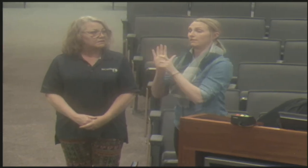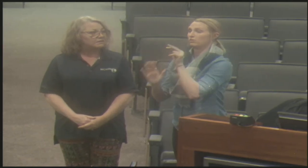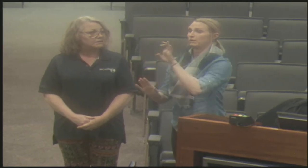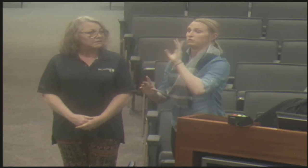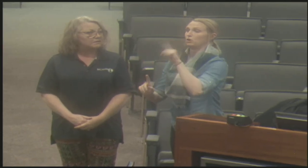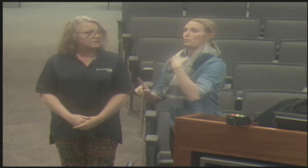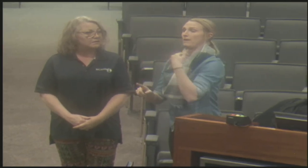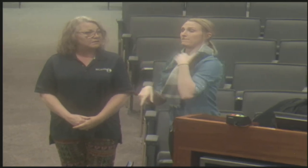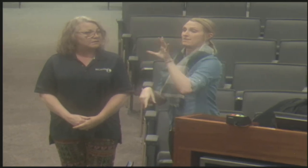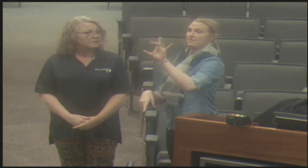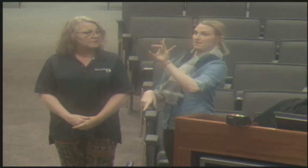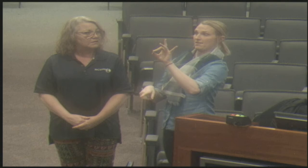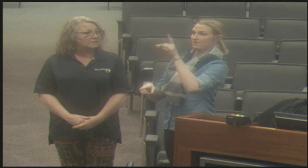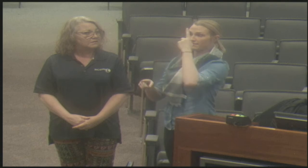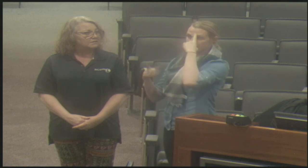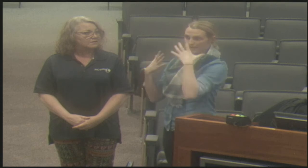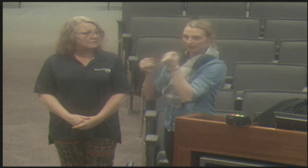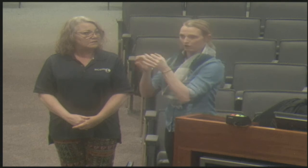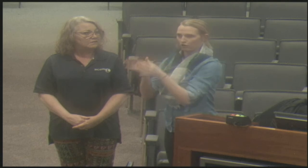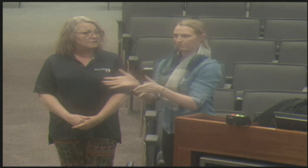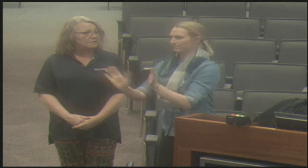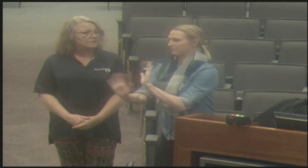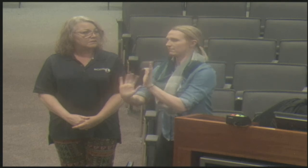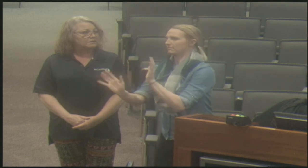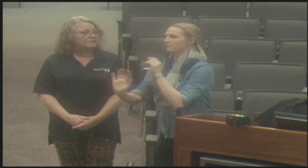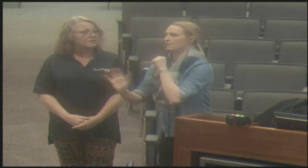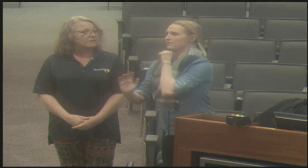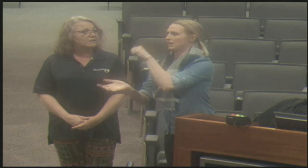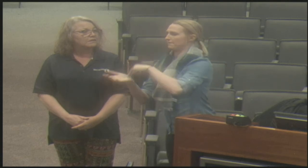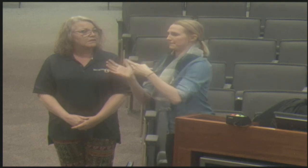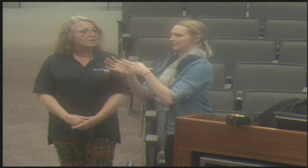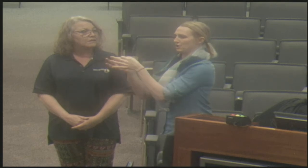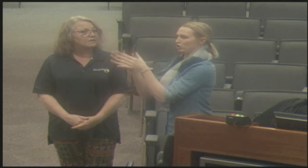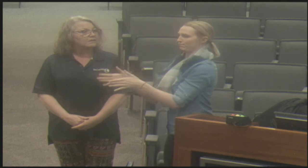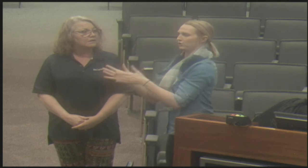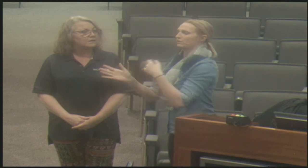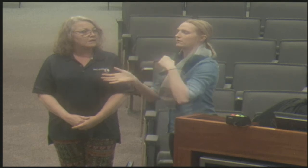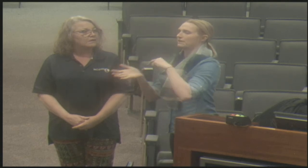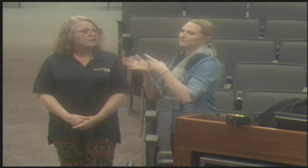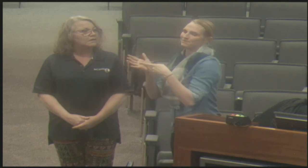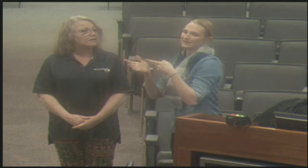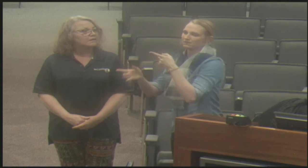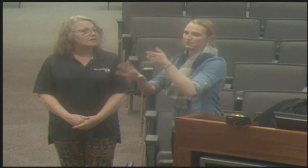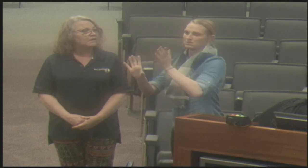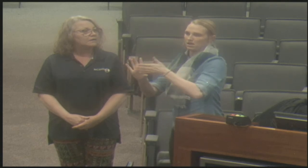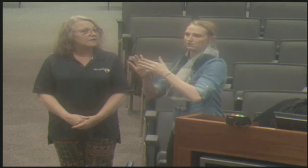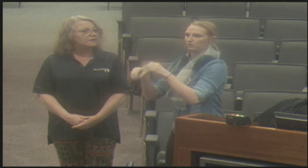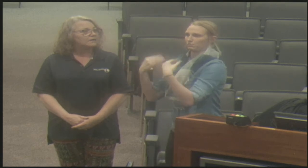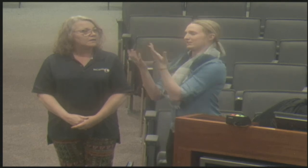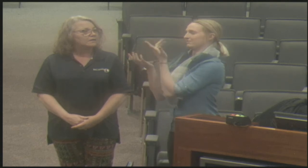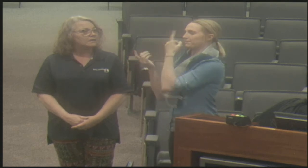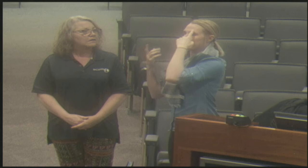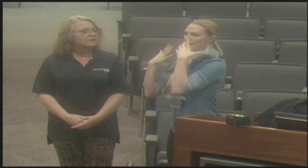something. Um, when you had mentioned that there were eight, um, interpreters, no, there's actually eight, um,